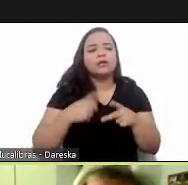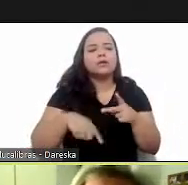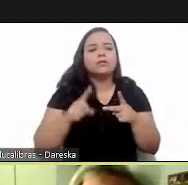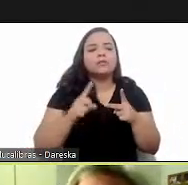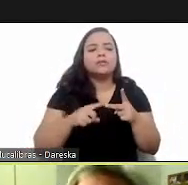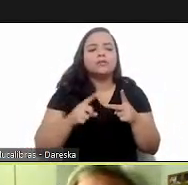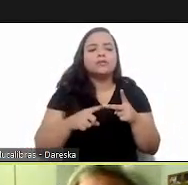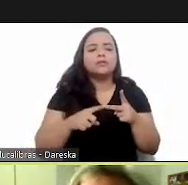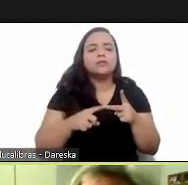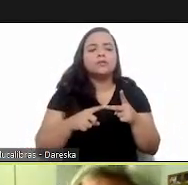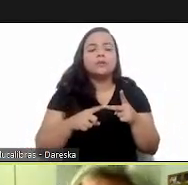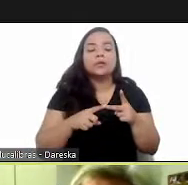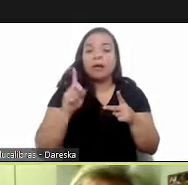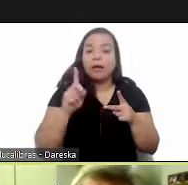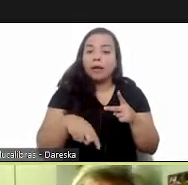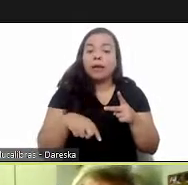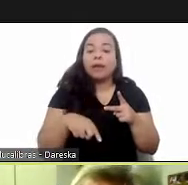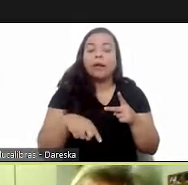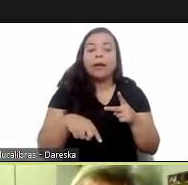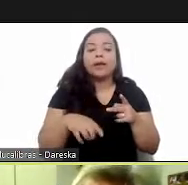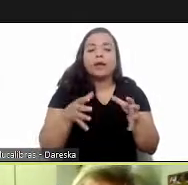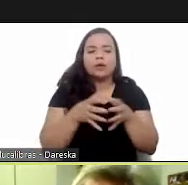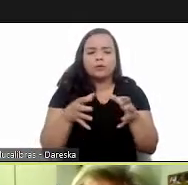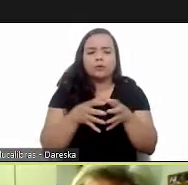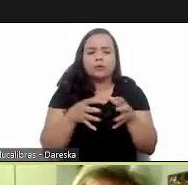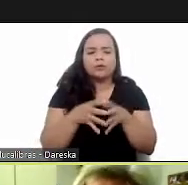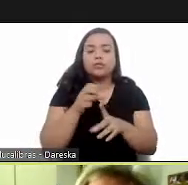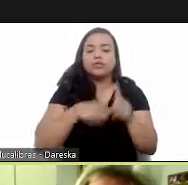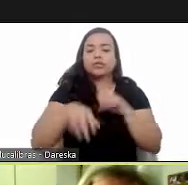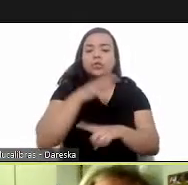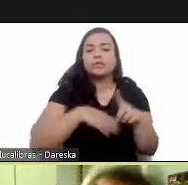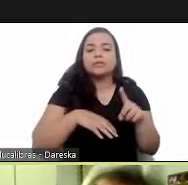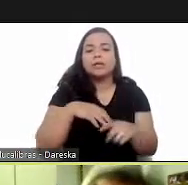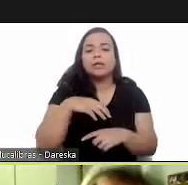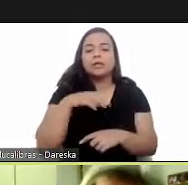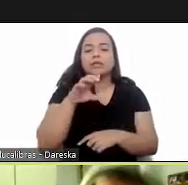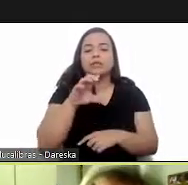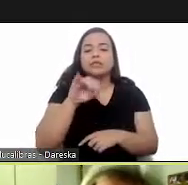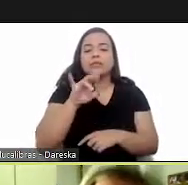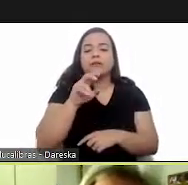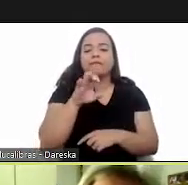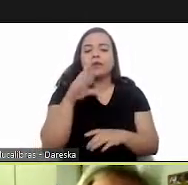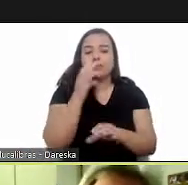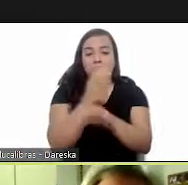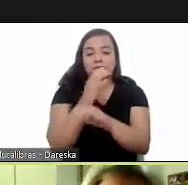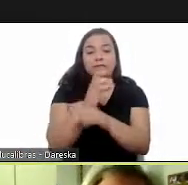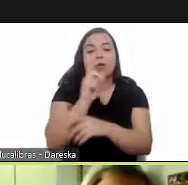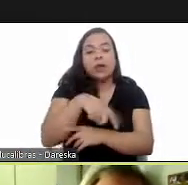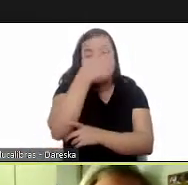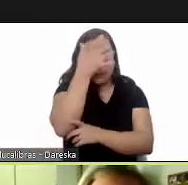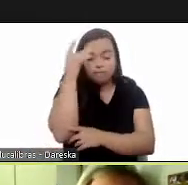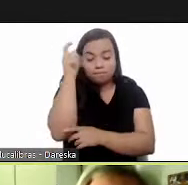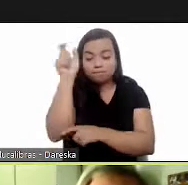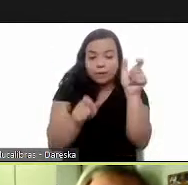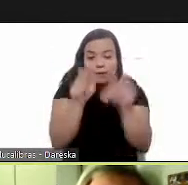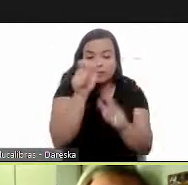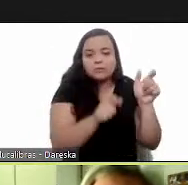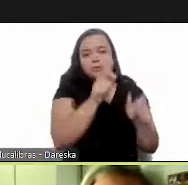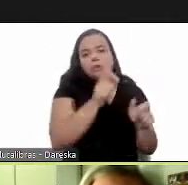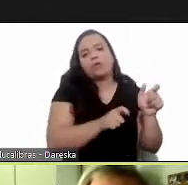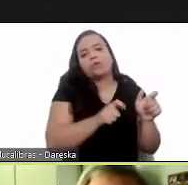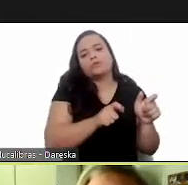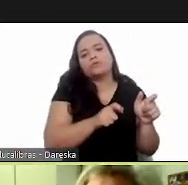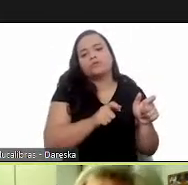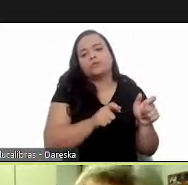pillars first because it is a civil society organization so there are persons who are